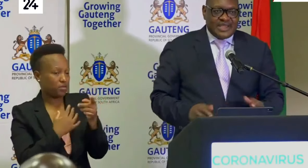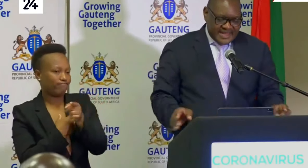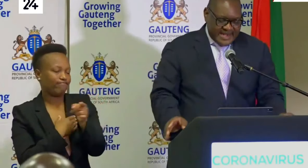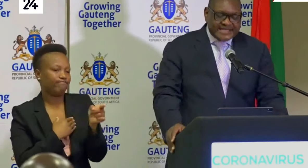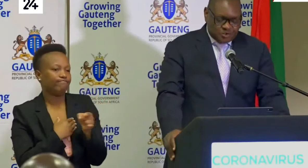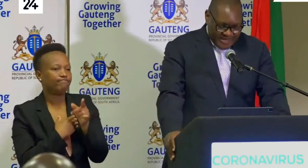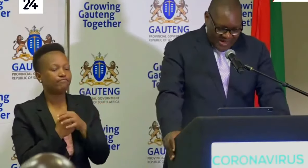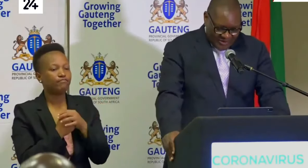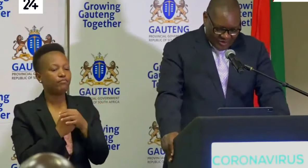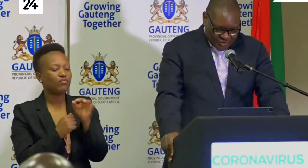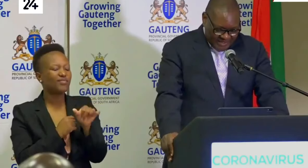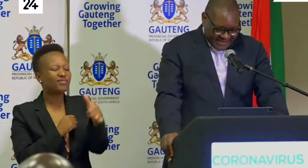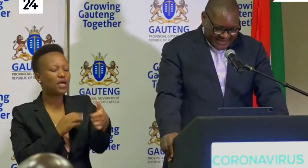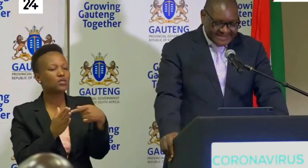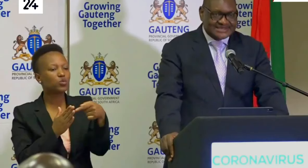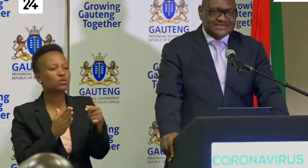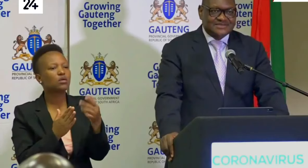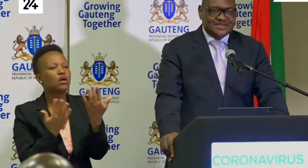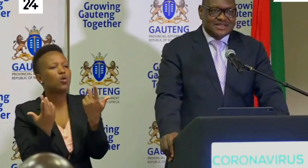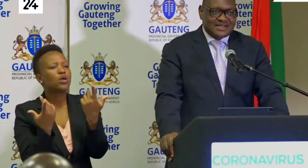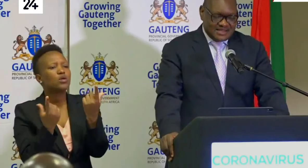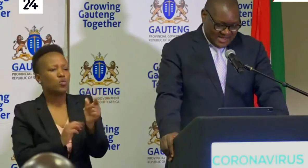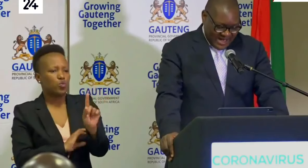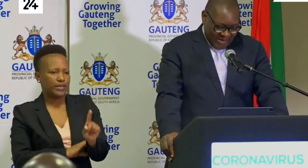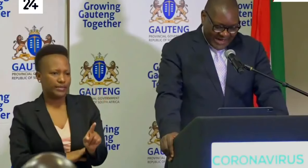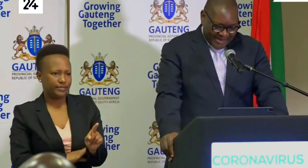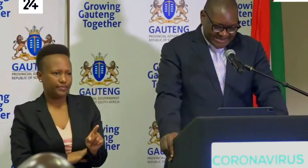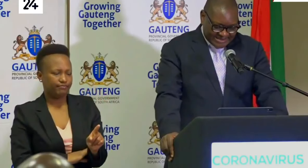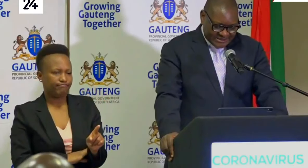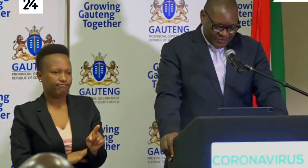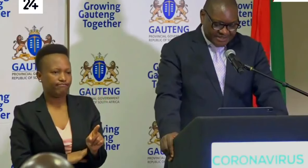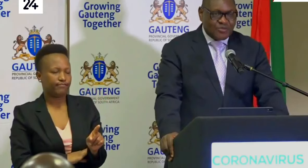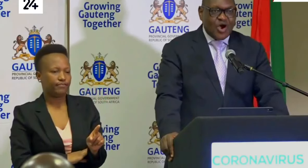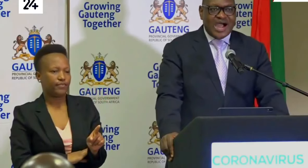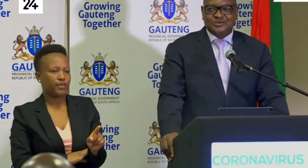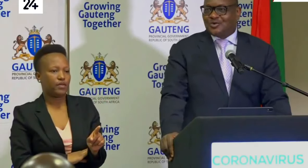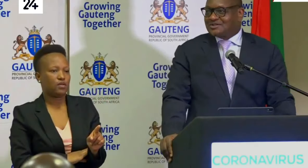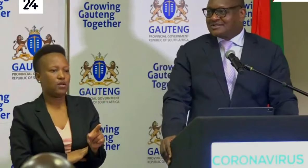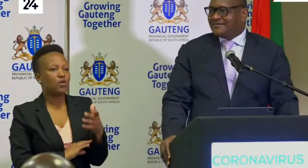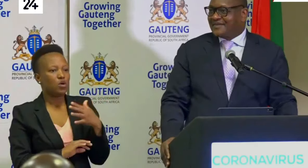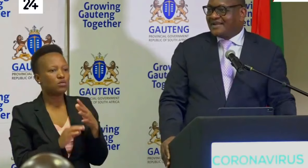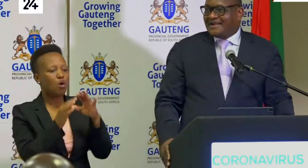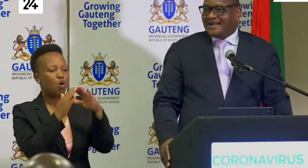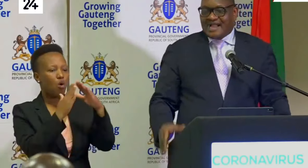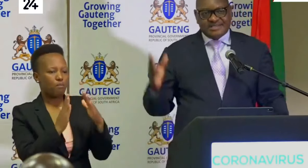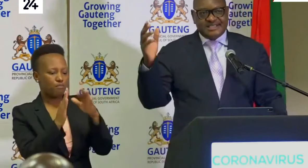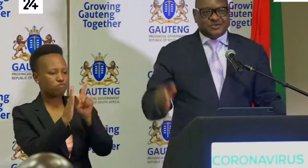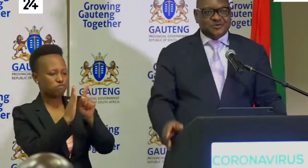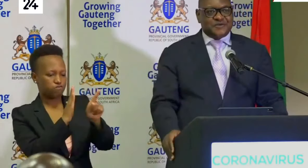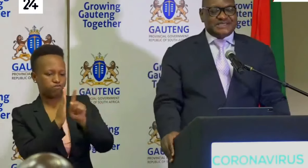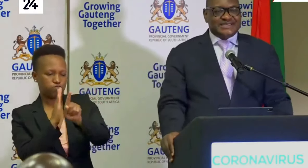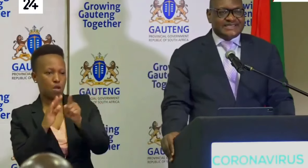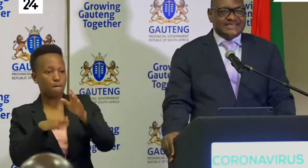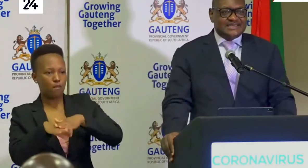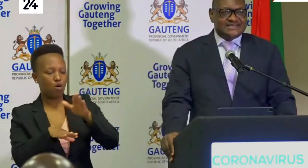In the next week, we are going to increase our capacity to reach more households. MSili